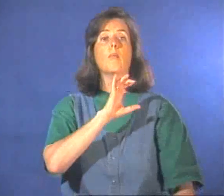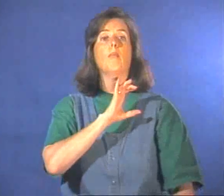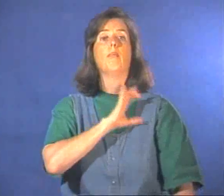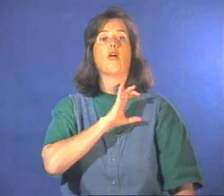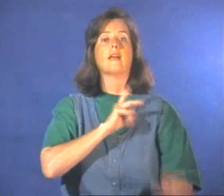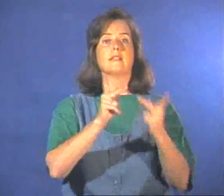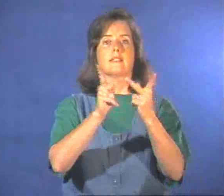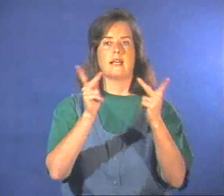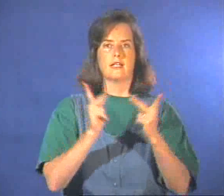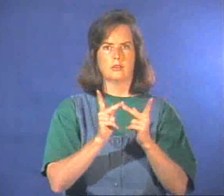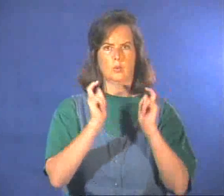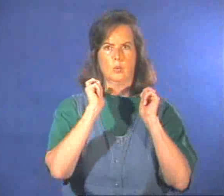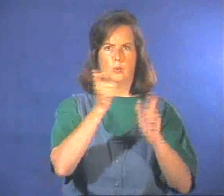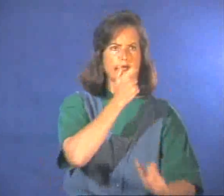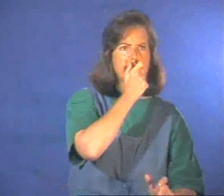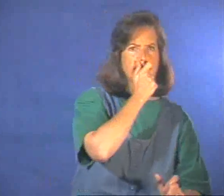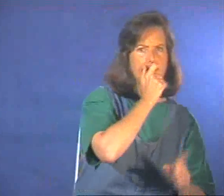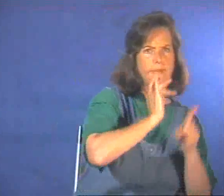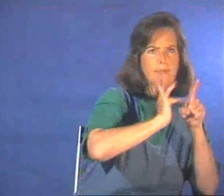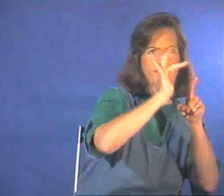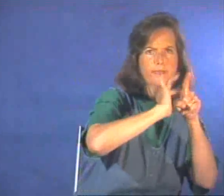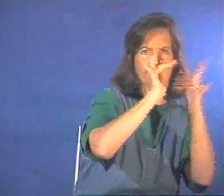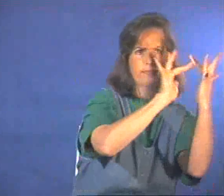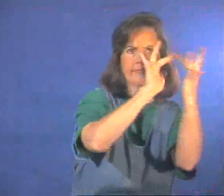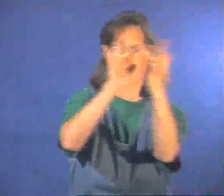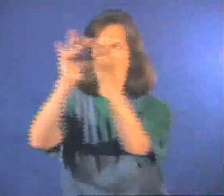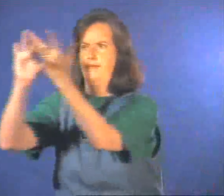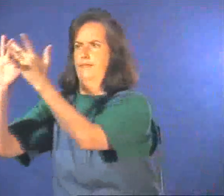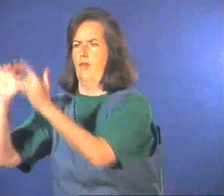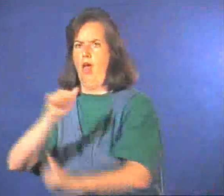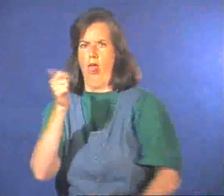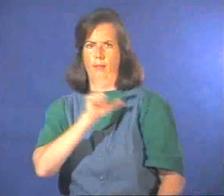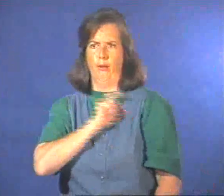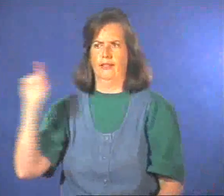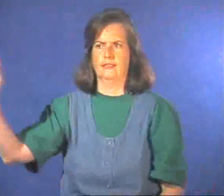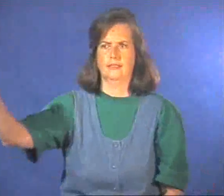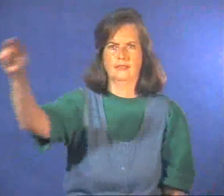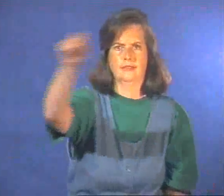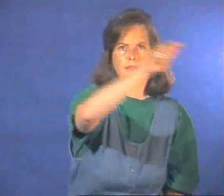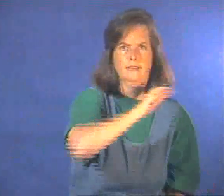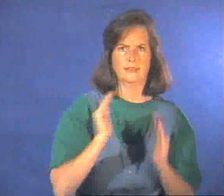The police station contacts other policemen around town. .